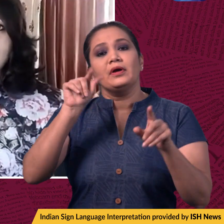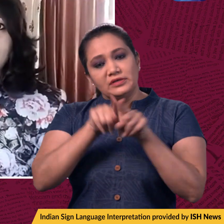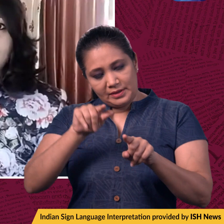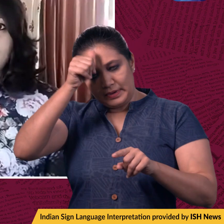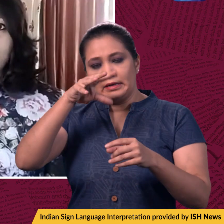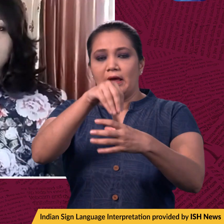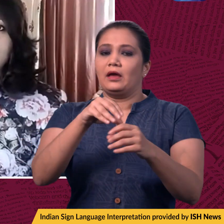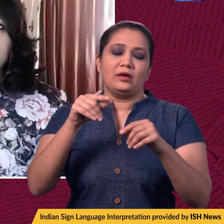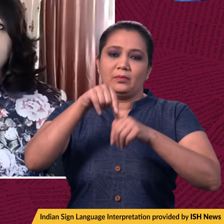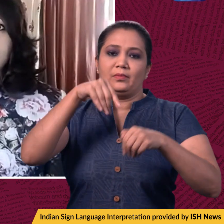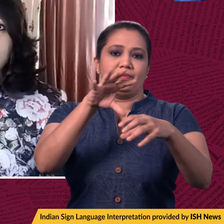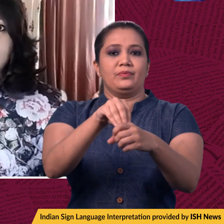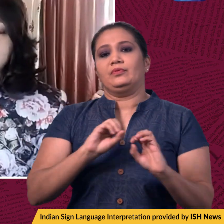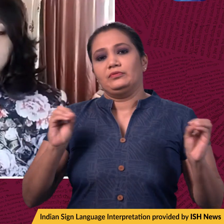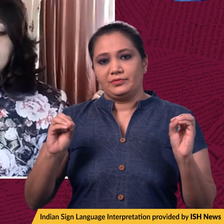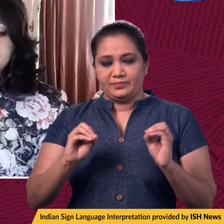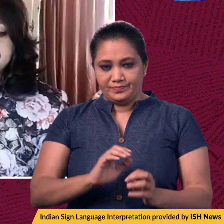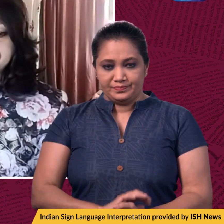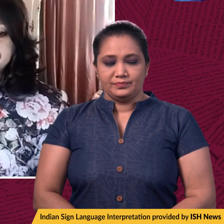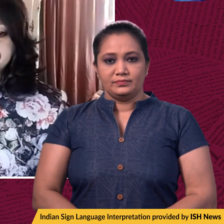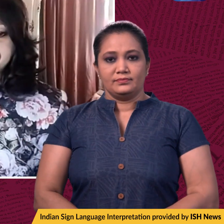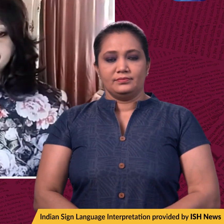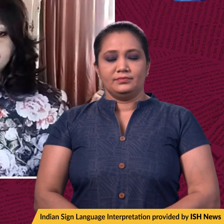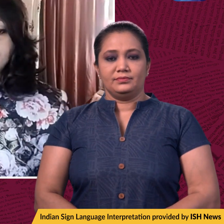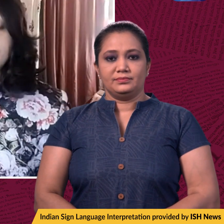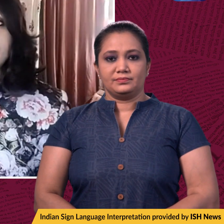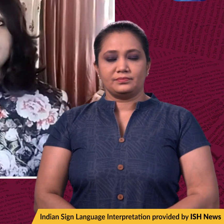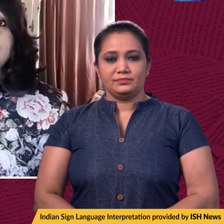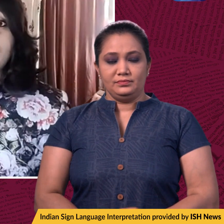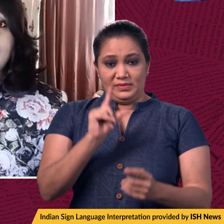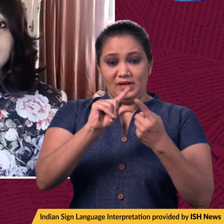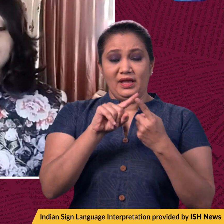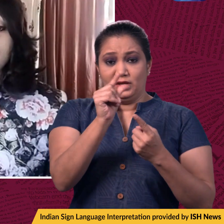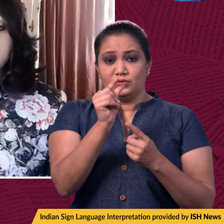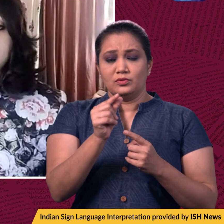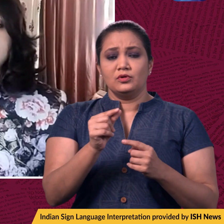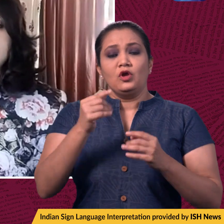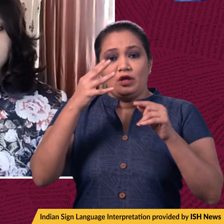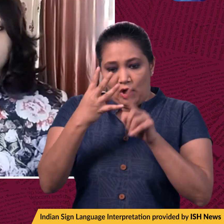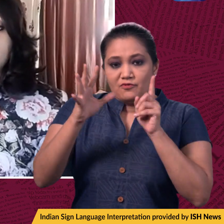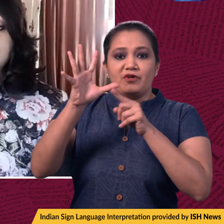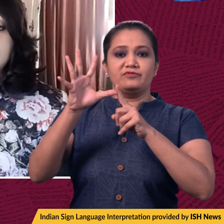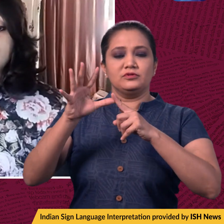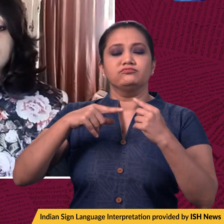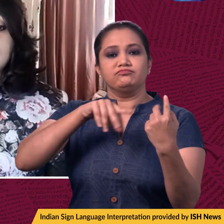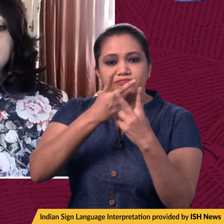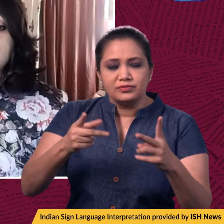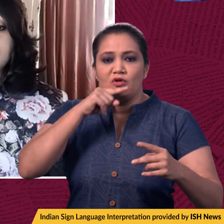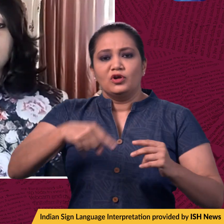India also abstained. EU has adopted fifth round of sanctions against Russia